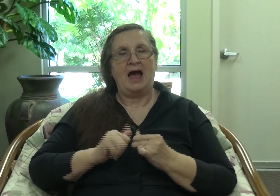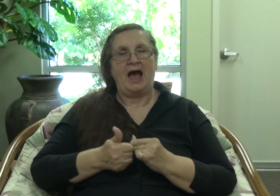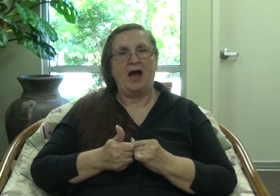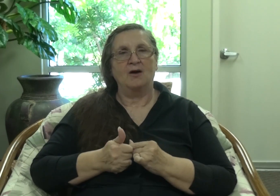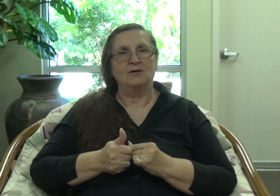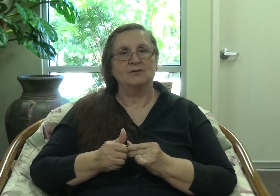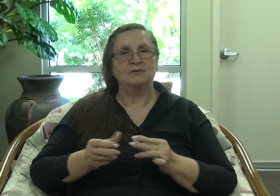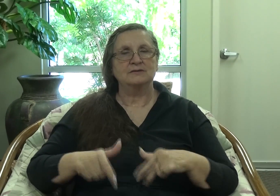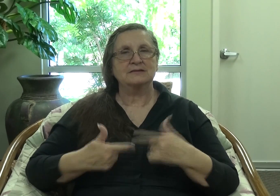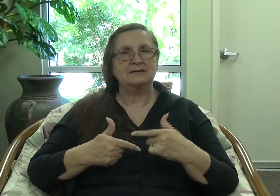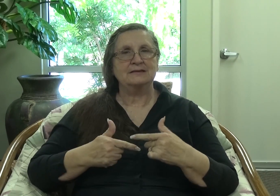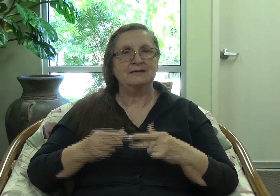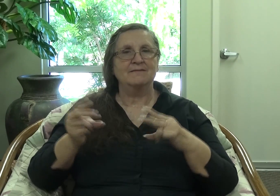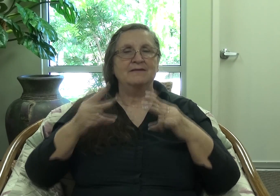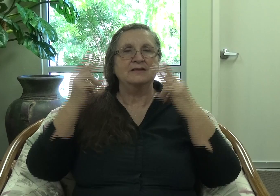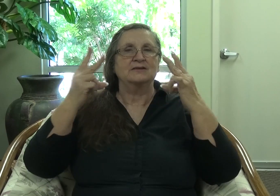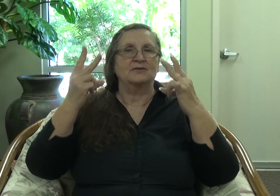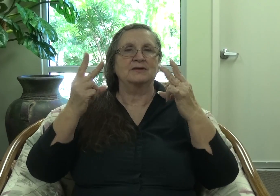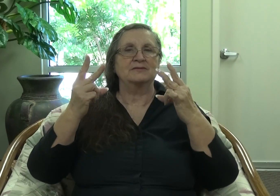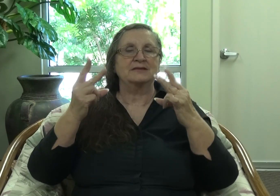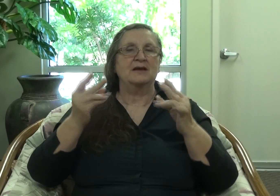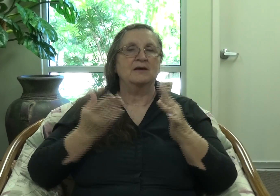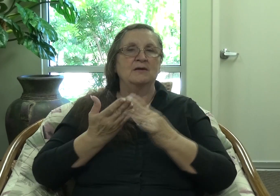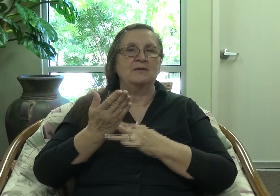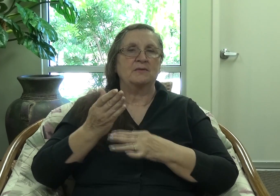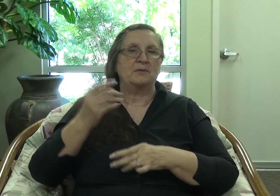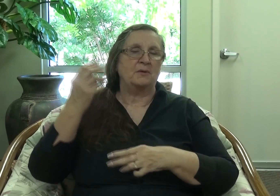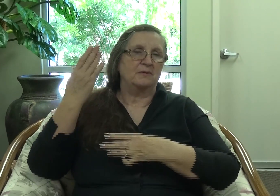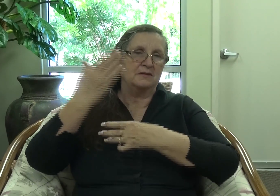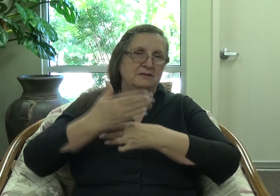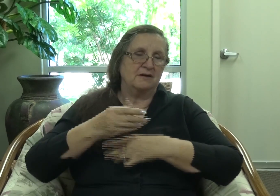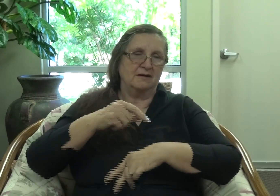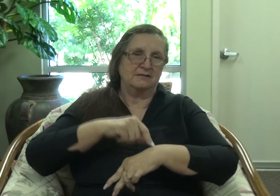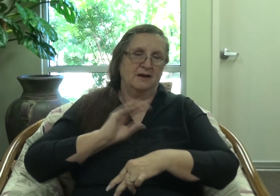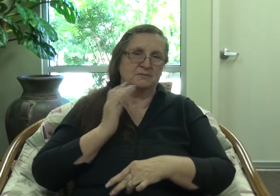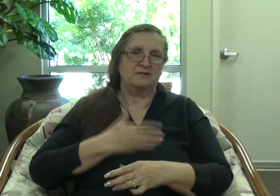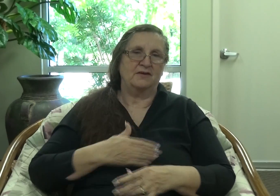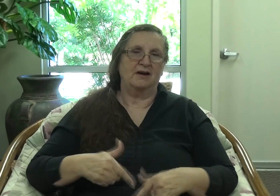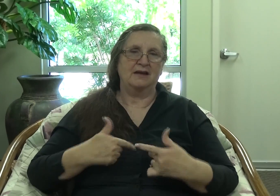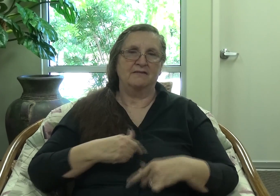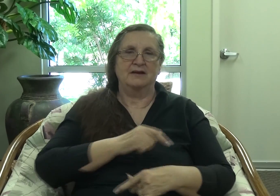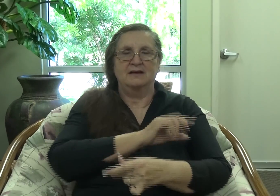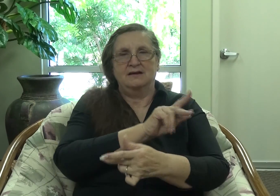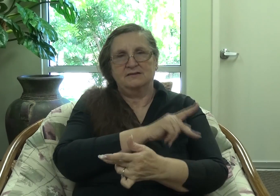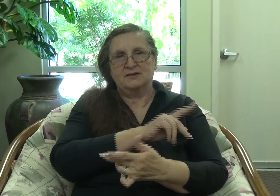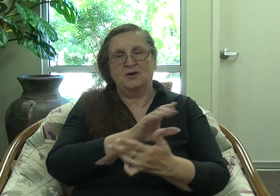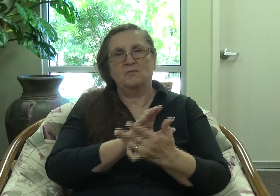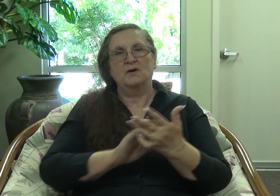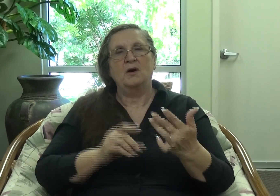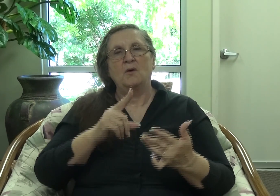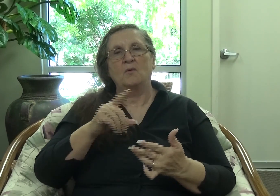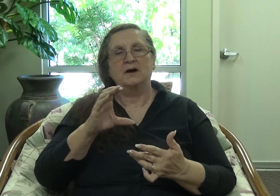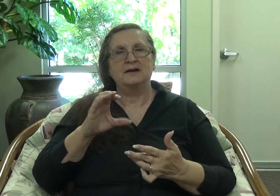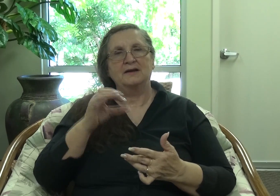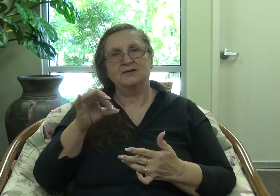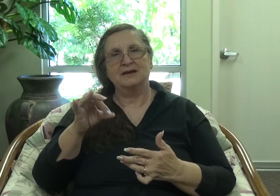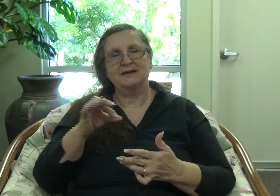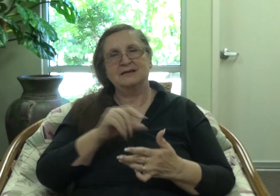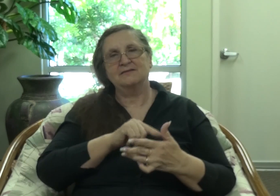the really hard times and dark periods in our life. So, we're going to be in Psalm 119, verses 89 through 95.